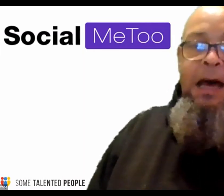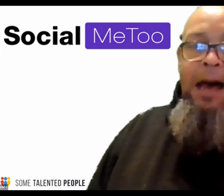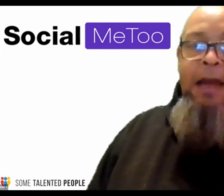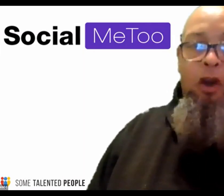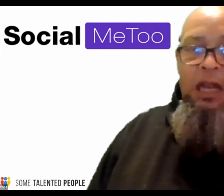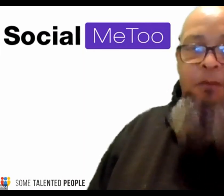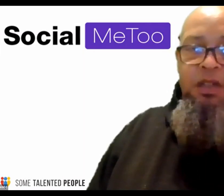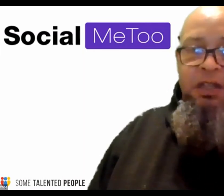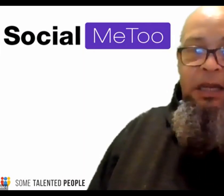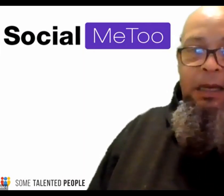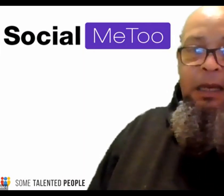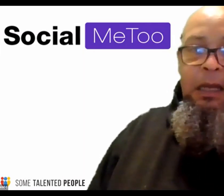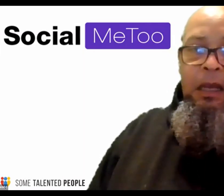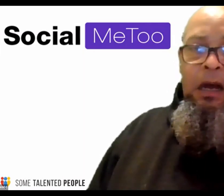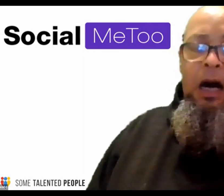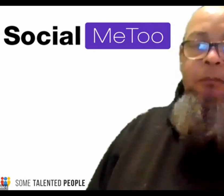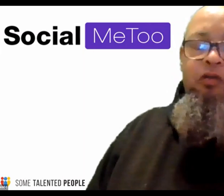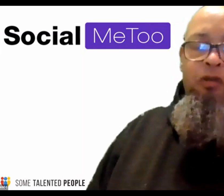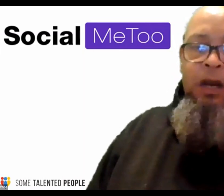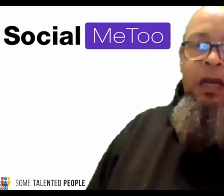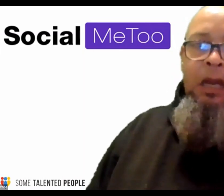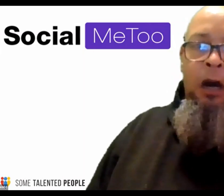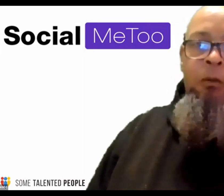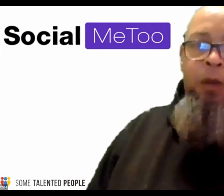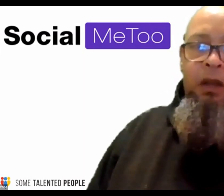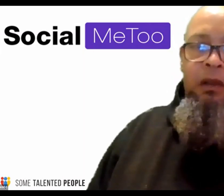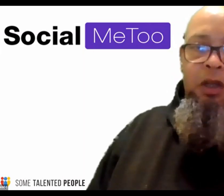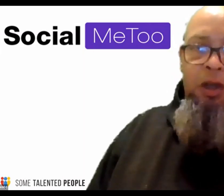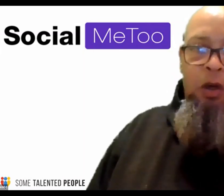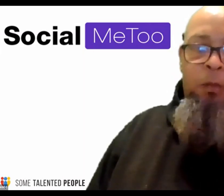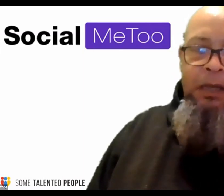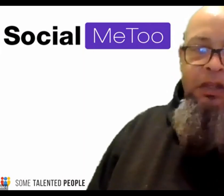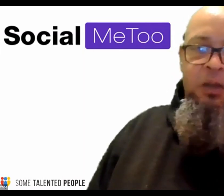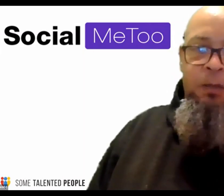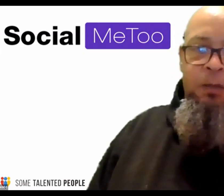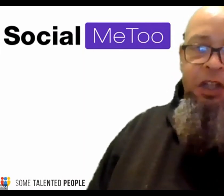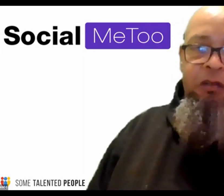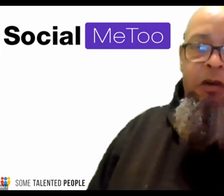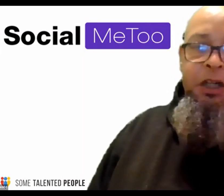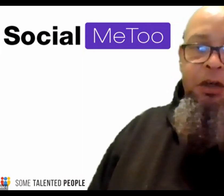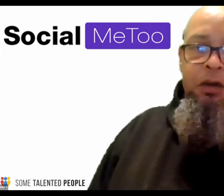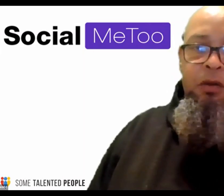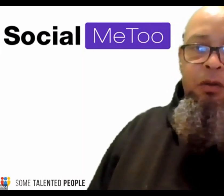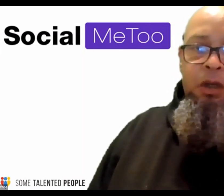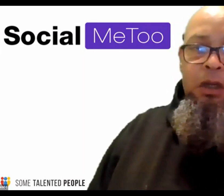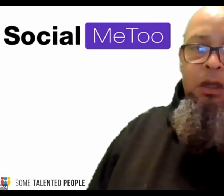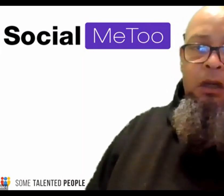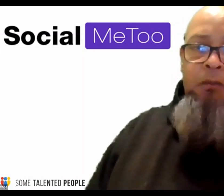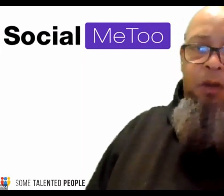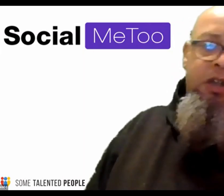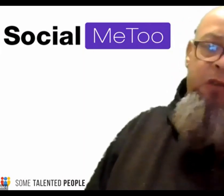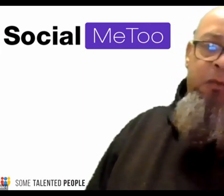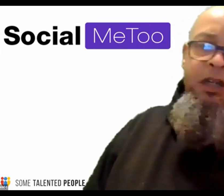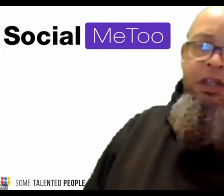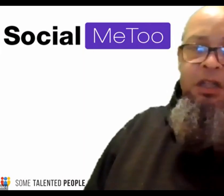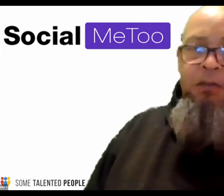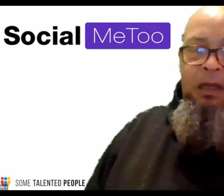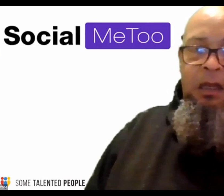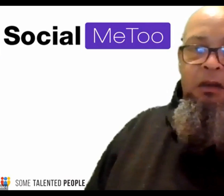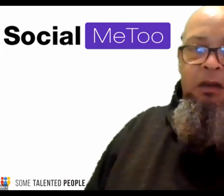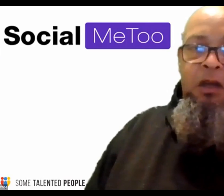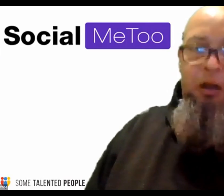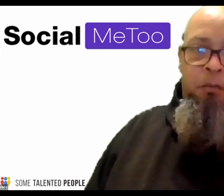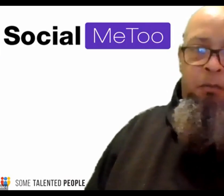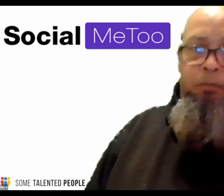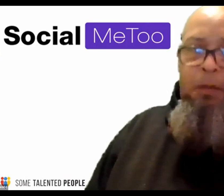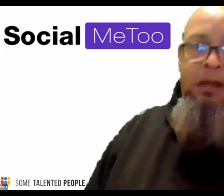of that anonymity i'm really hoping that your base especially rachel because you mentioned to